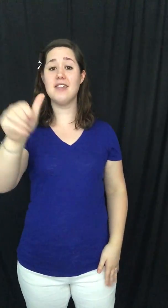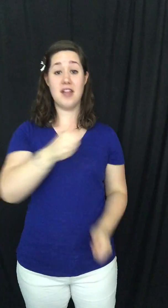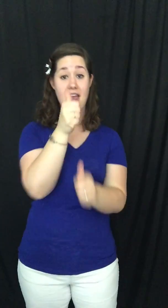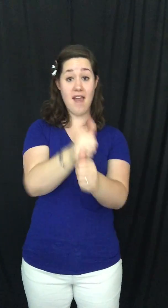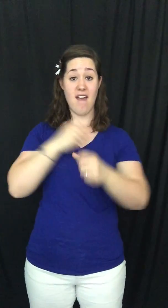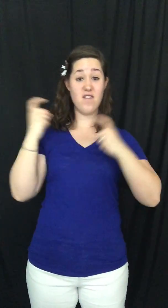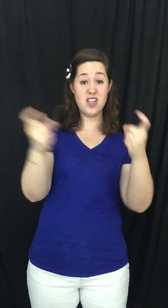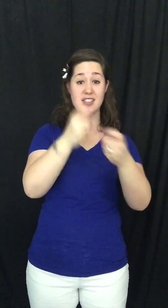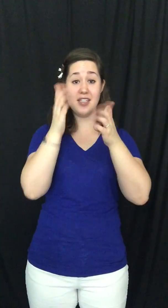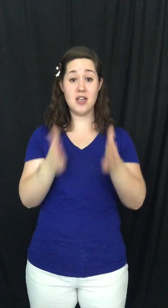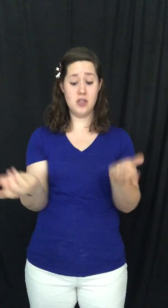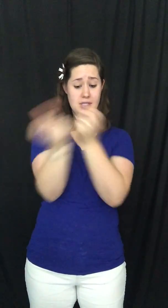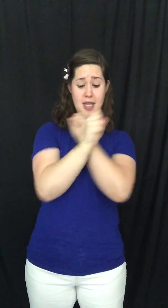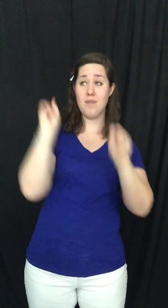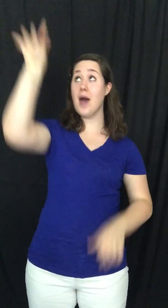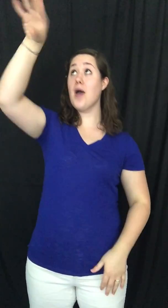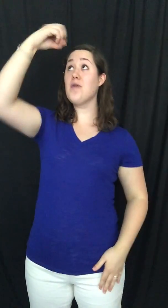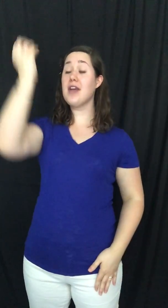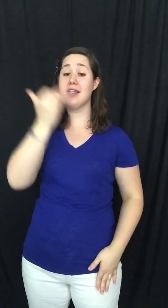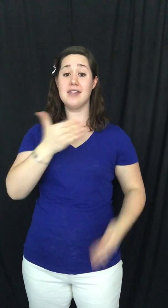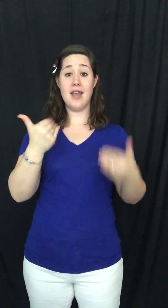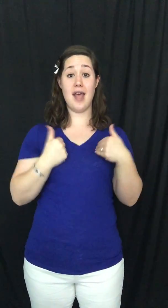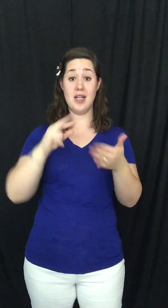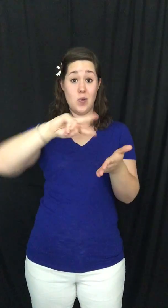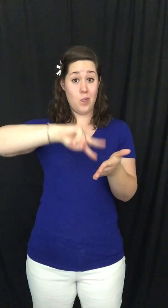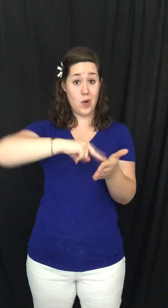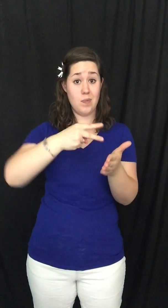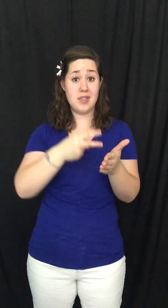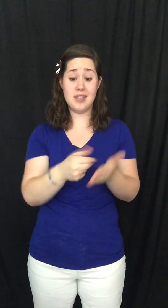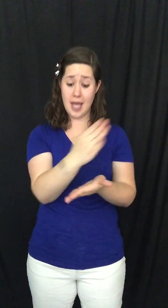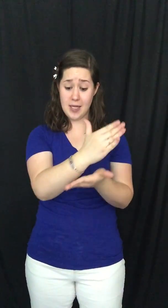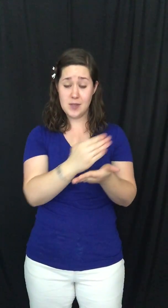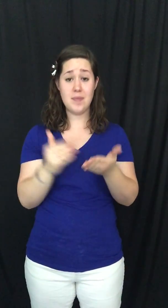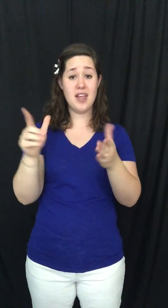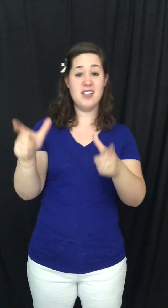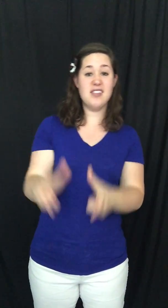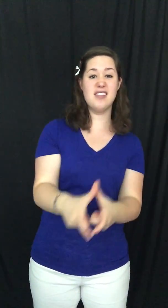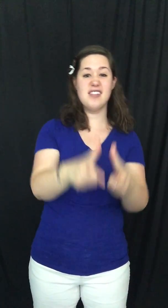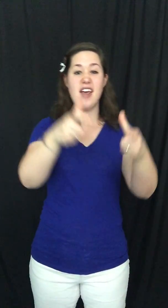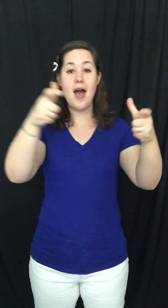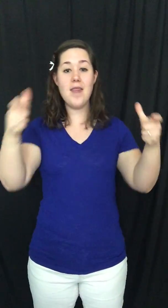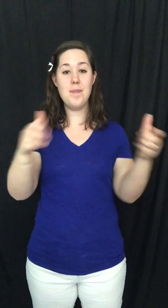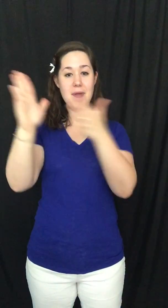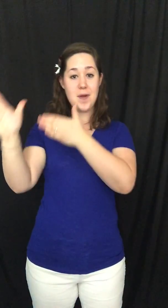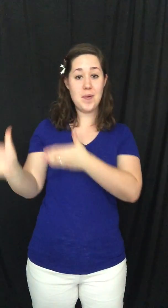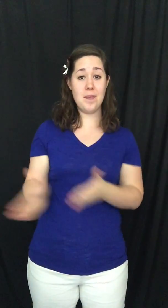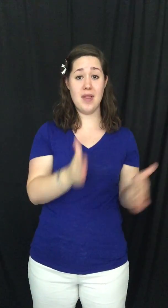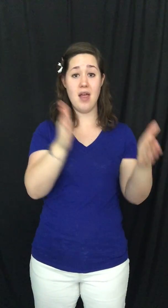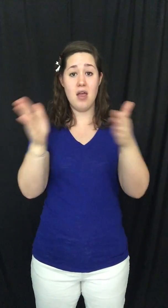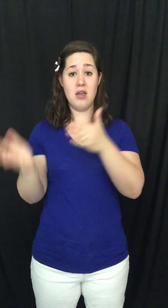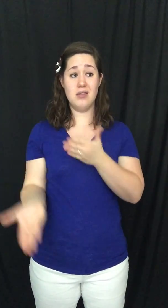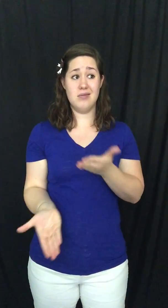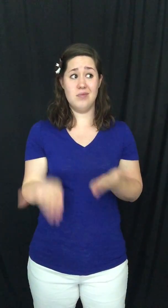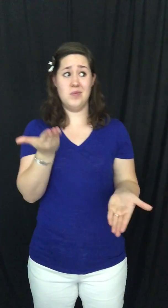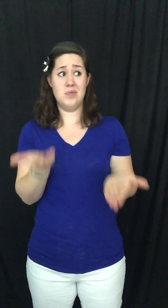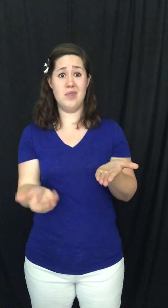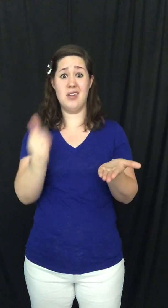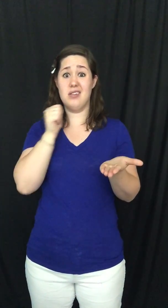Every sinner saved by grace, has a purpose, has a place Inside the bigger plan, we might